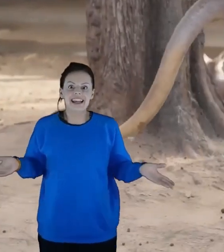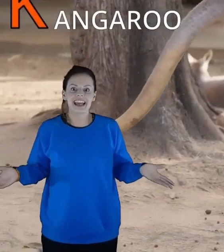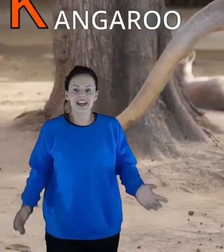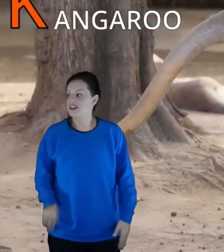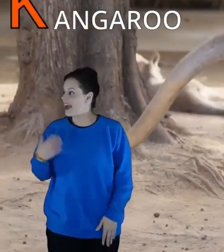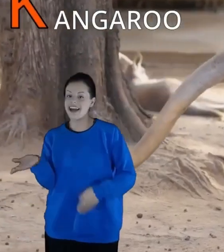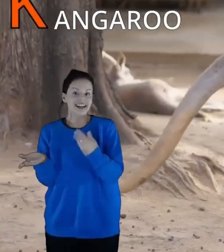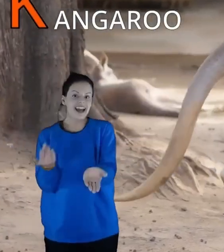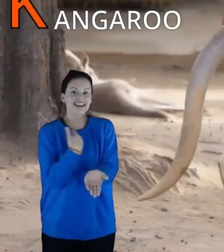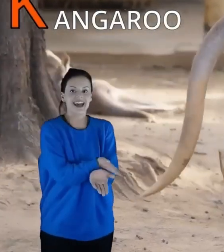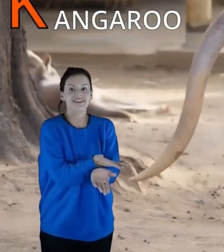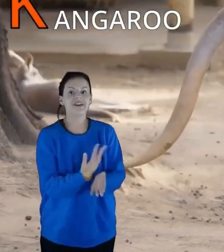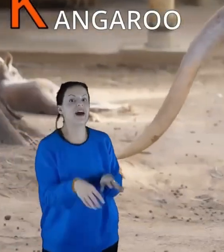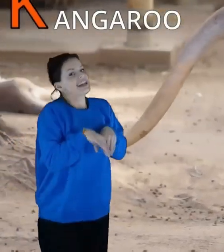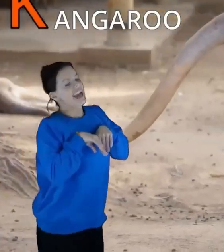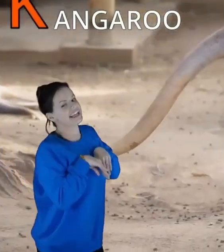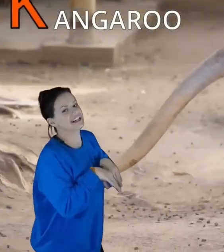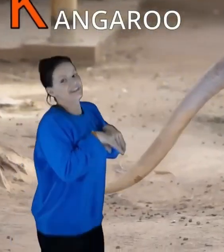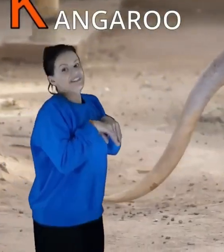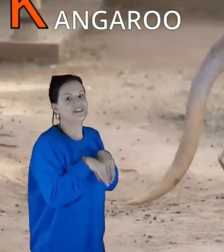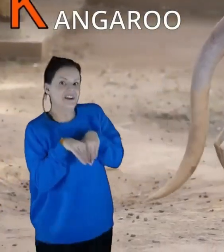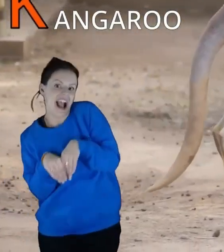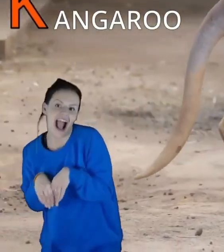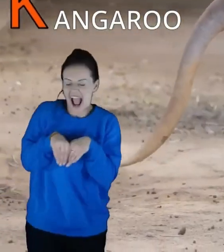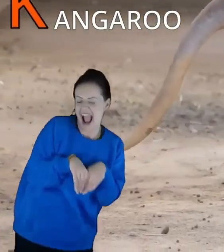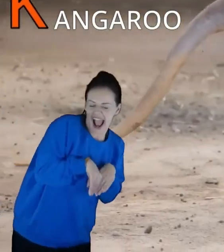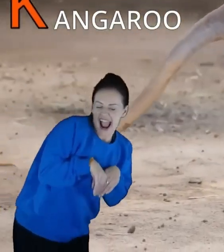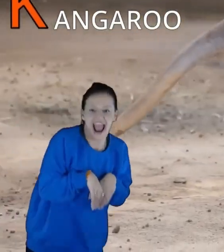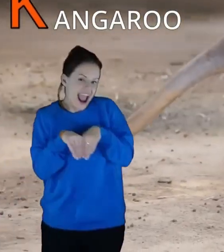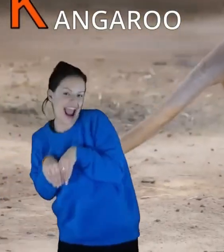K goes K-K-K for kangaroo